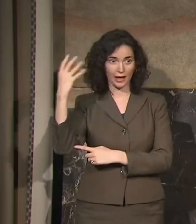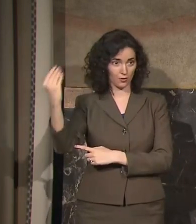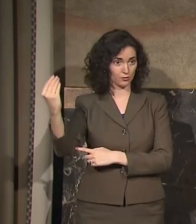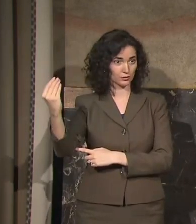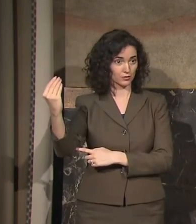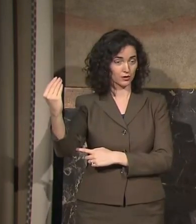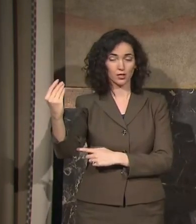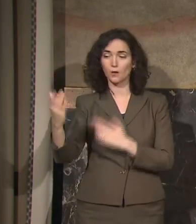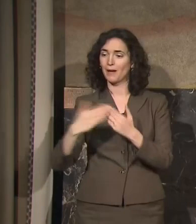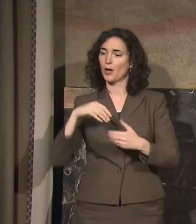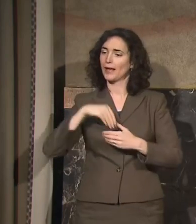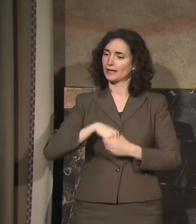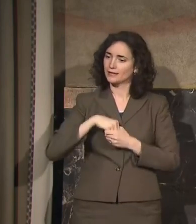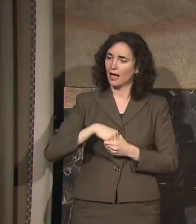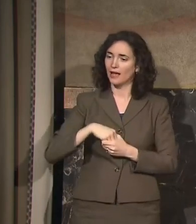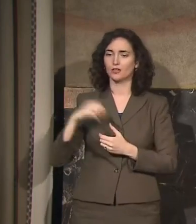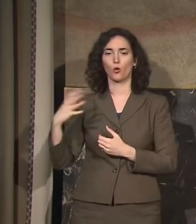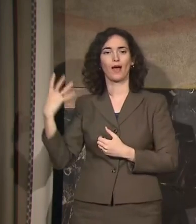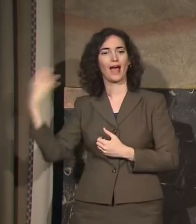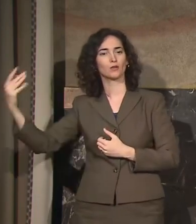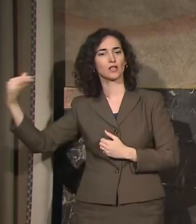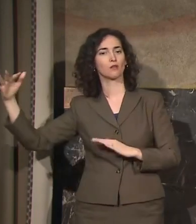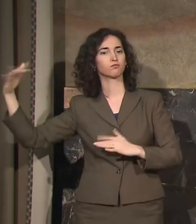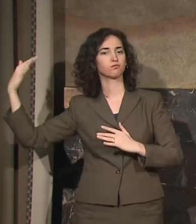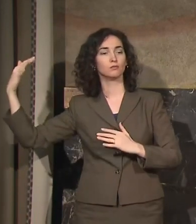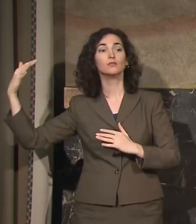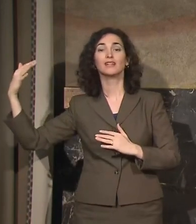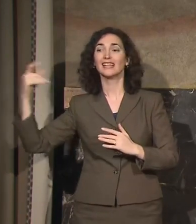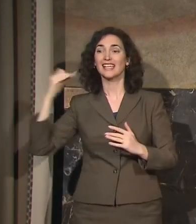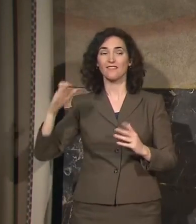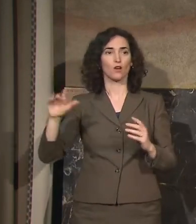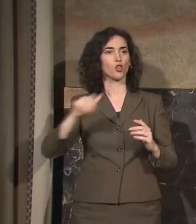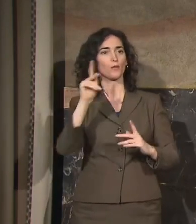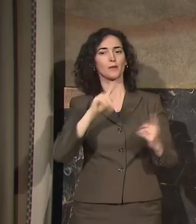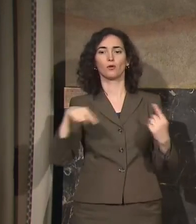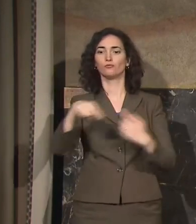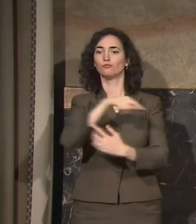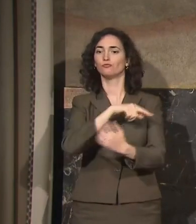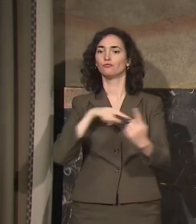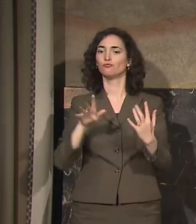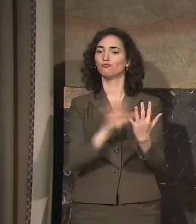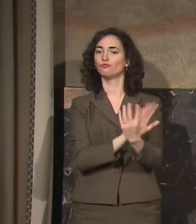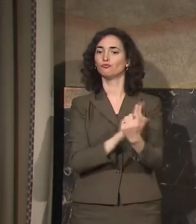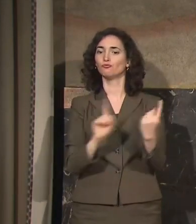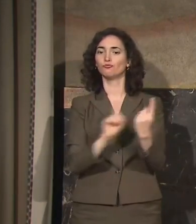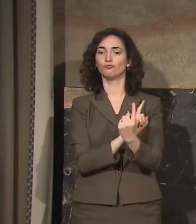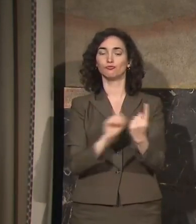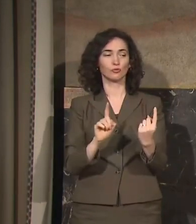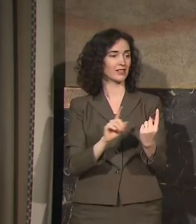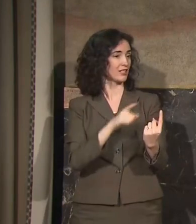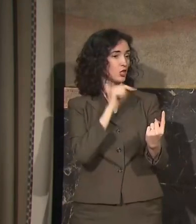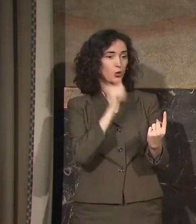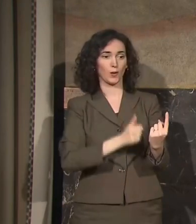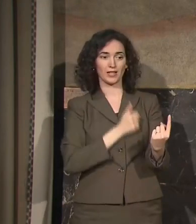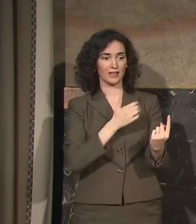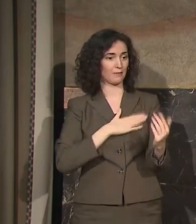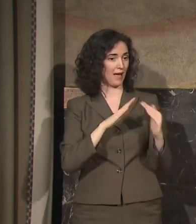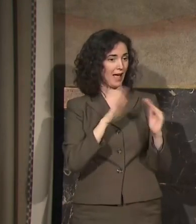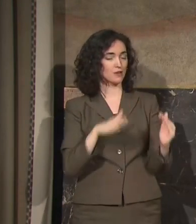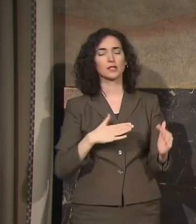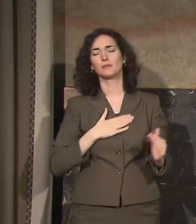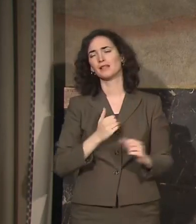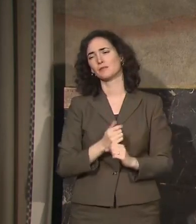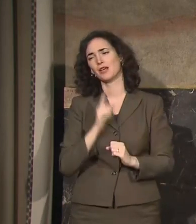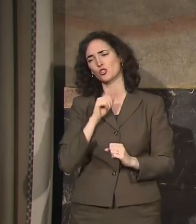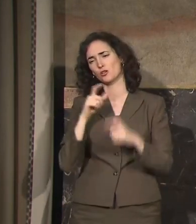whether you're indoors or outdoors, if you're interacting with people in close proximity, people who are not part of your household, please make sure